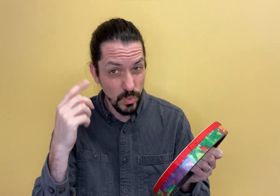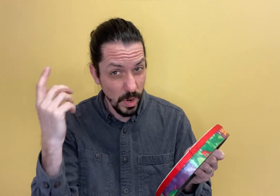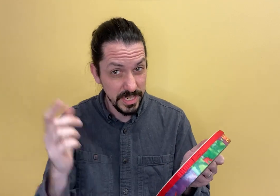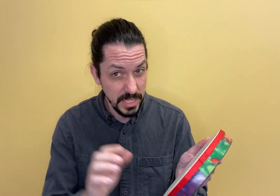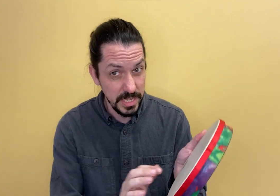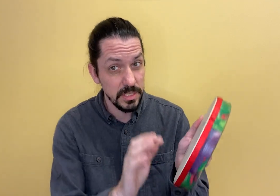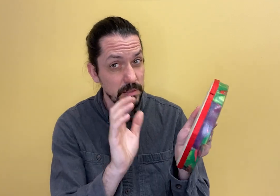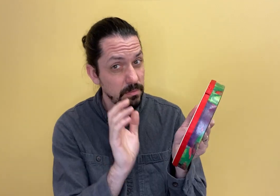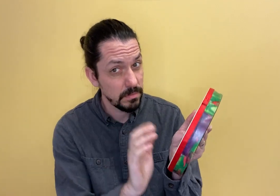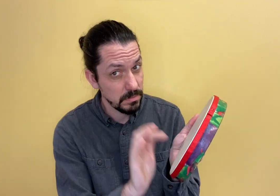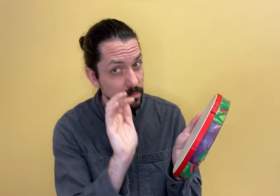one is this?